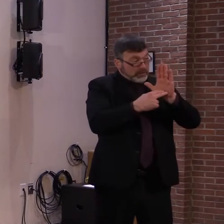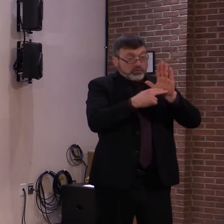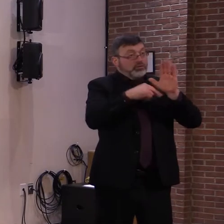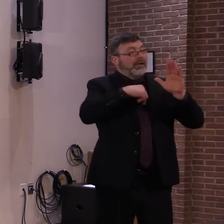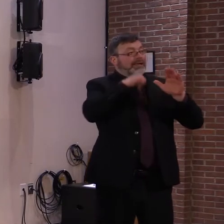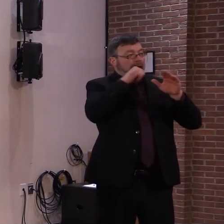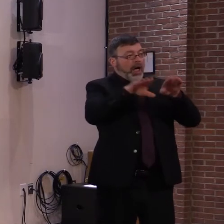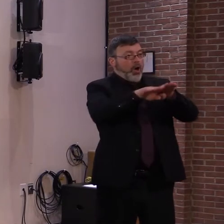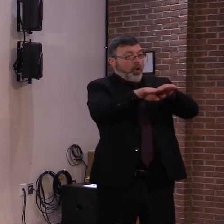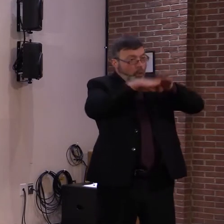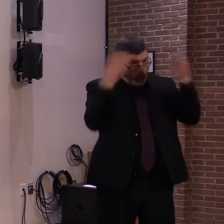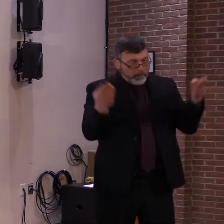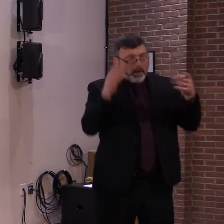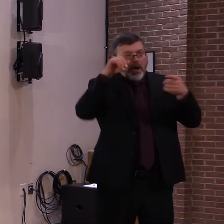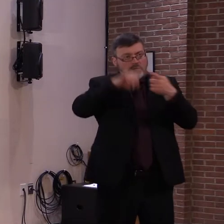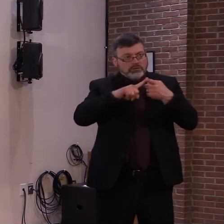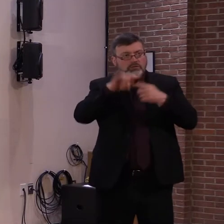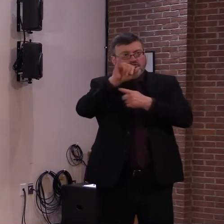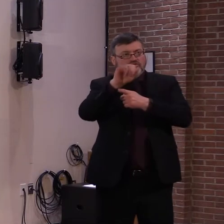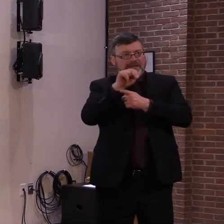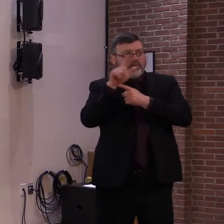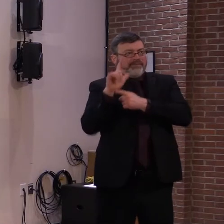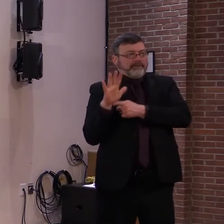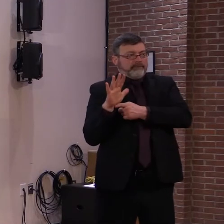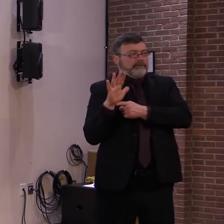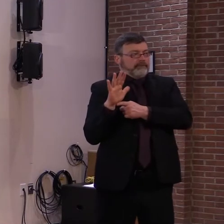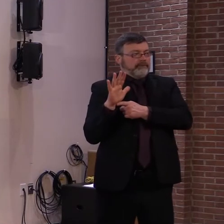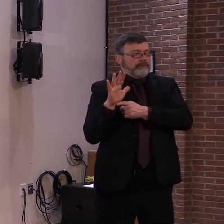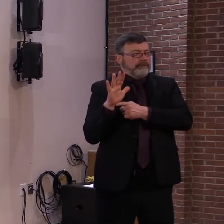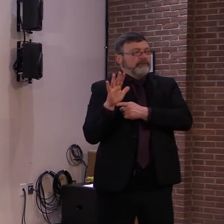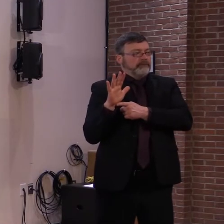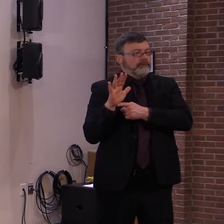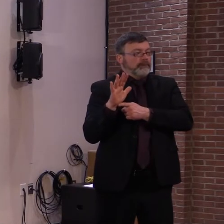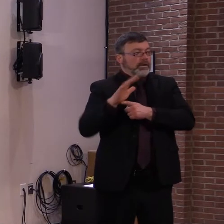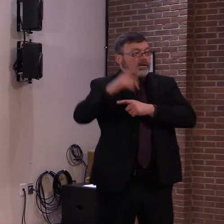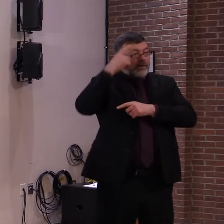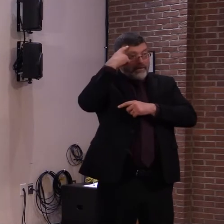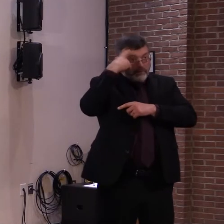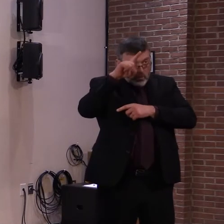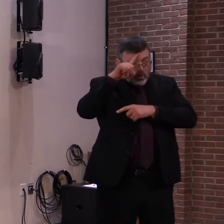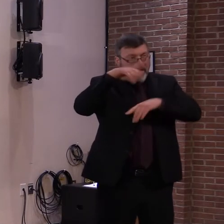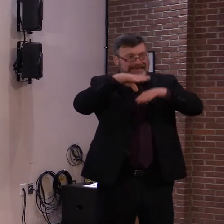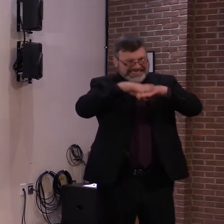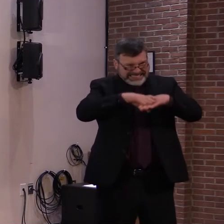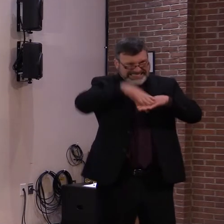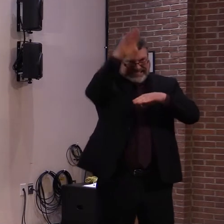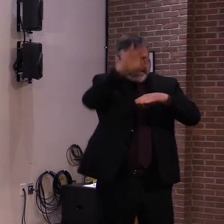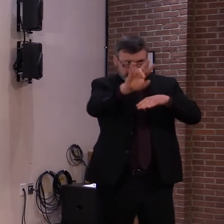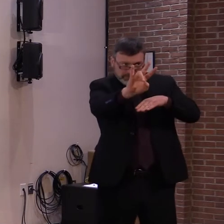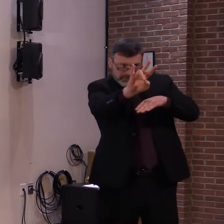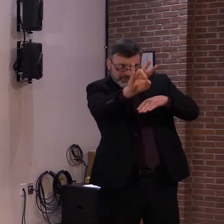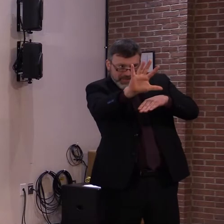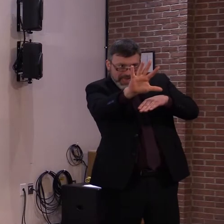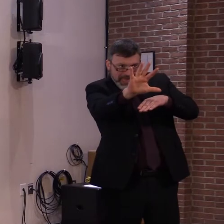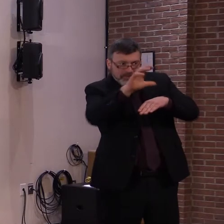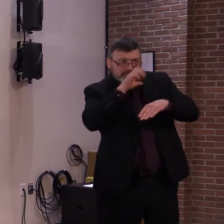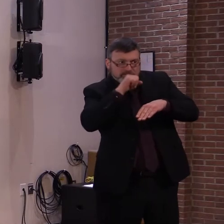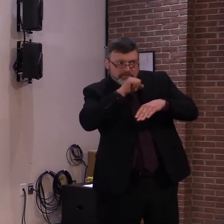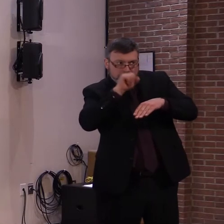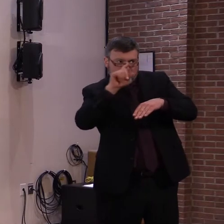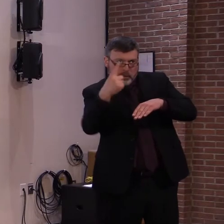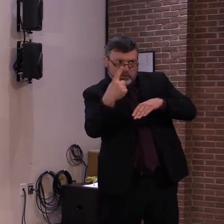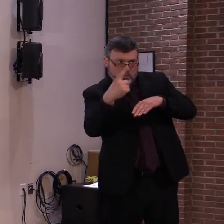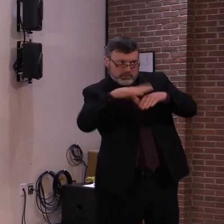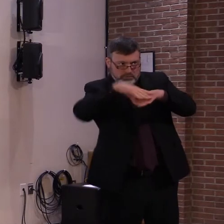for Vermonters over age 75 only, and you will need to use the